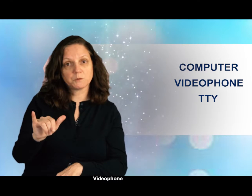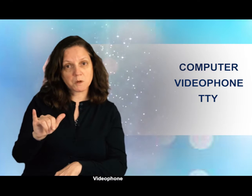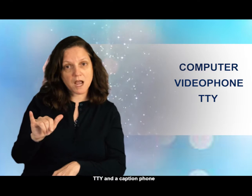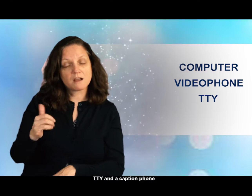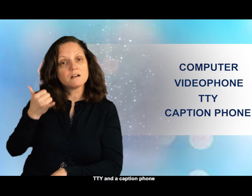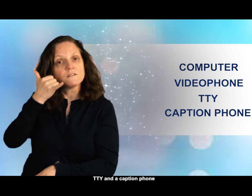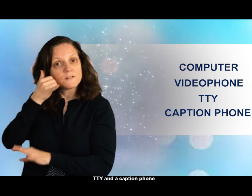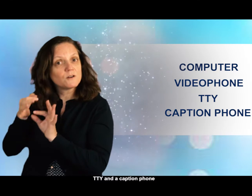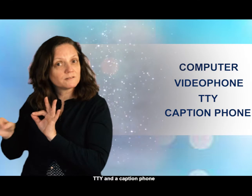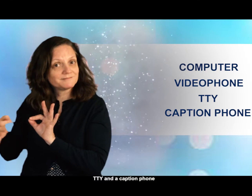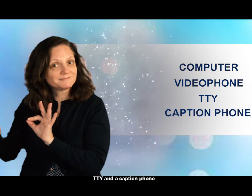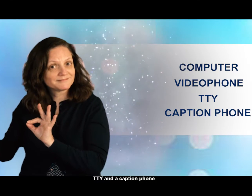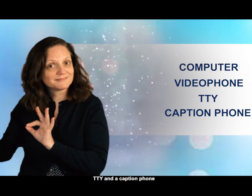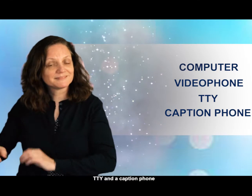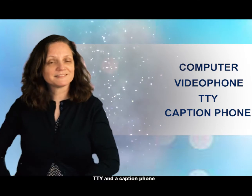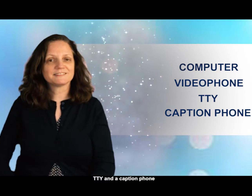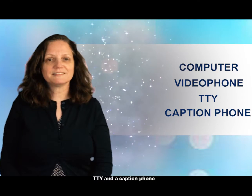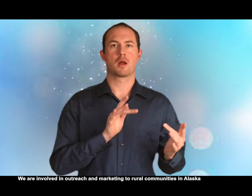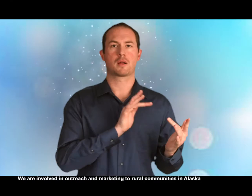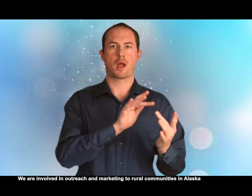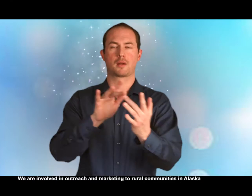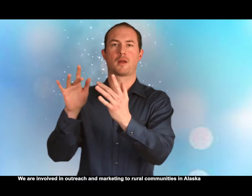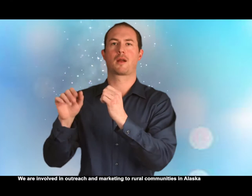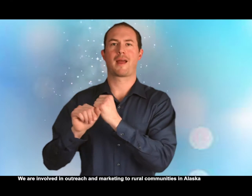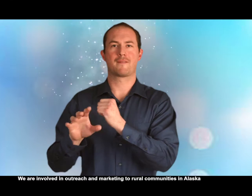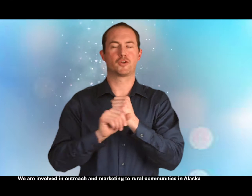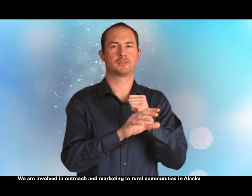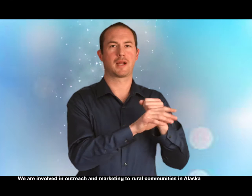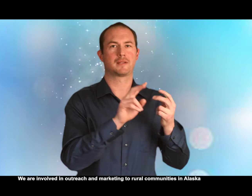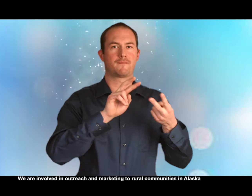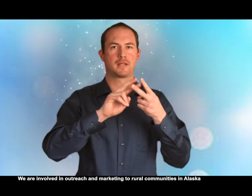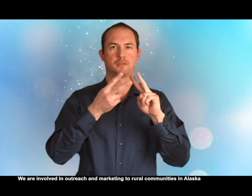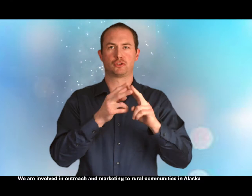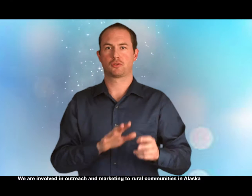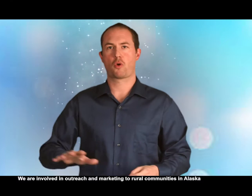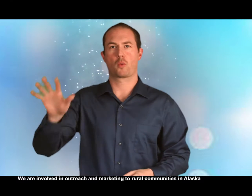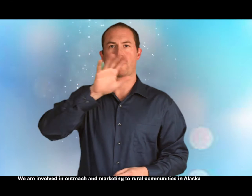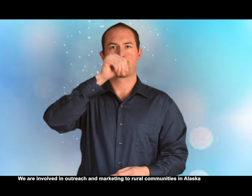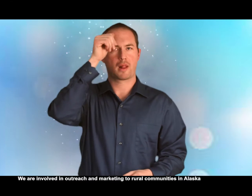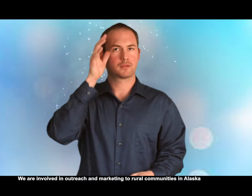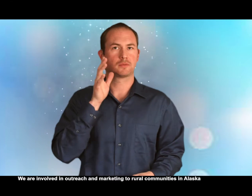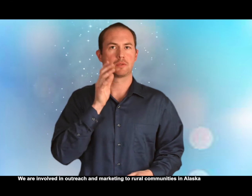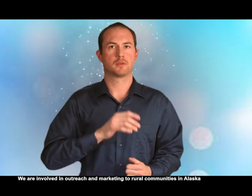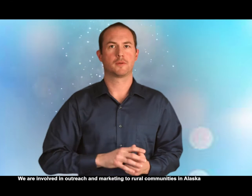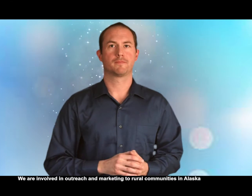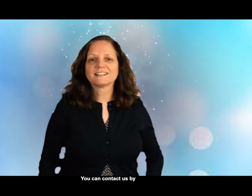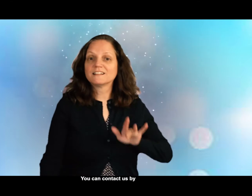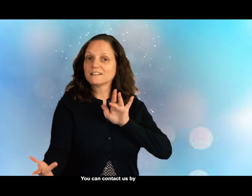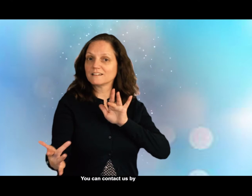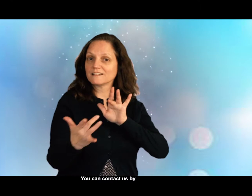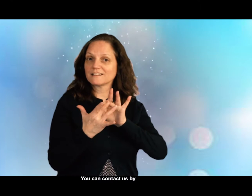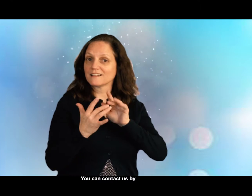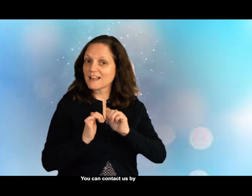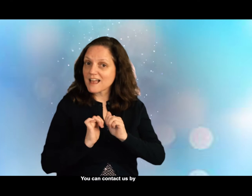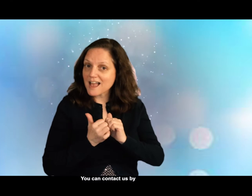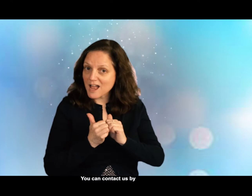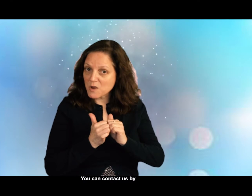and a caption phone. We are involved in out-region marketing to rural communities in Alaska. You can contact